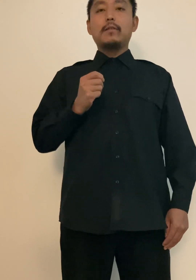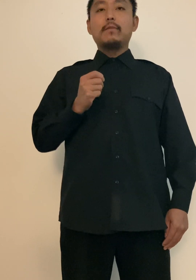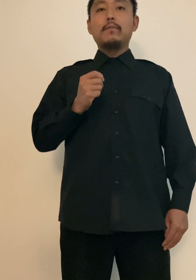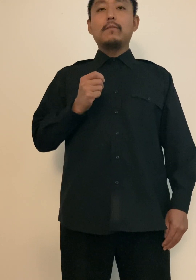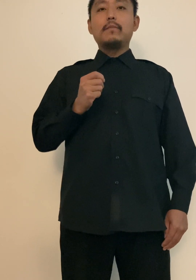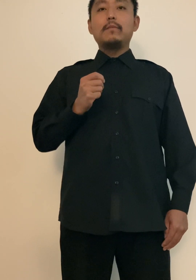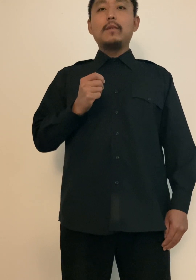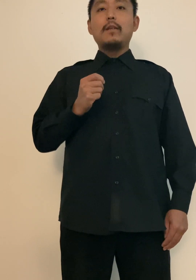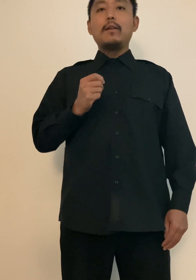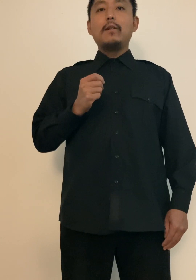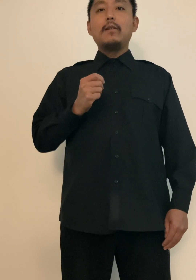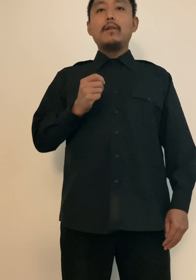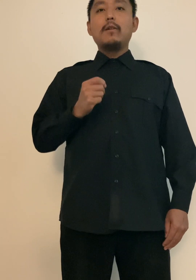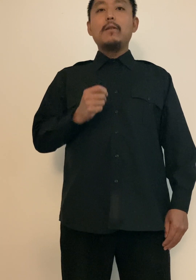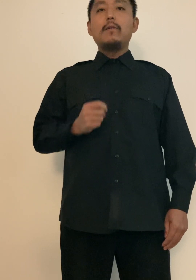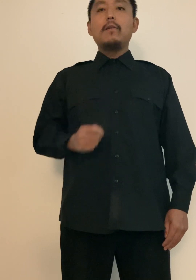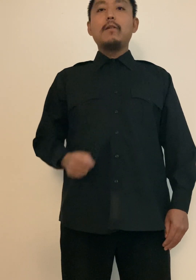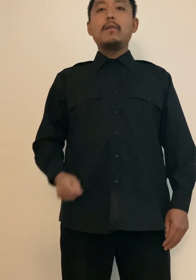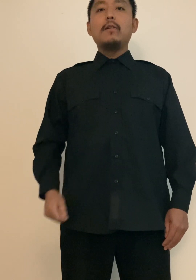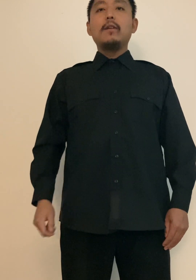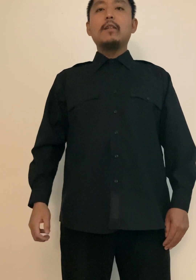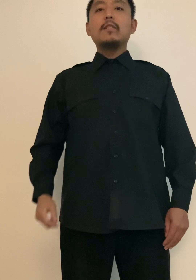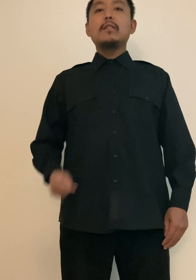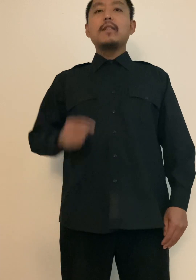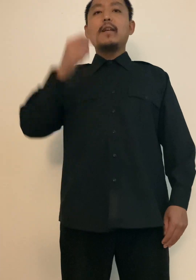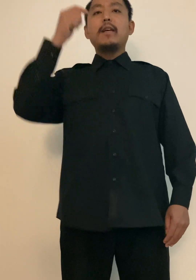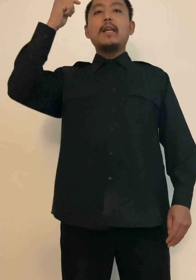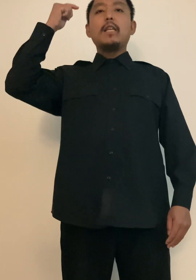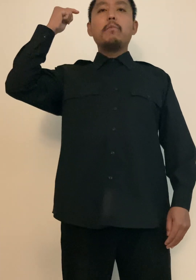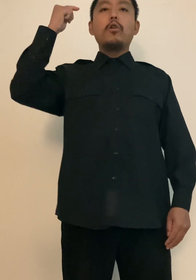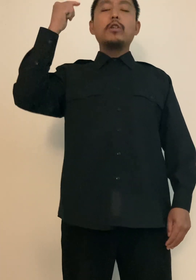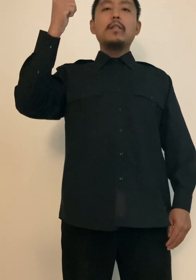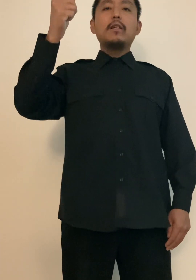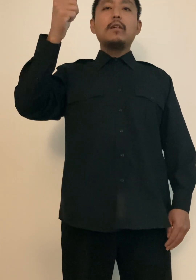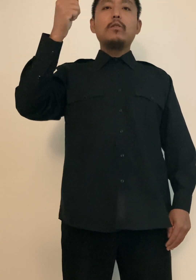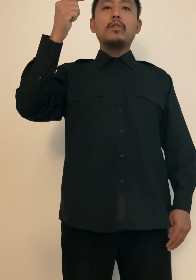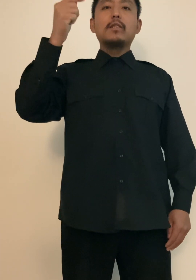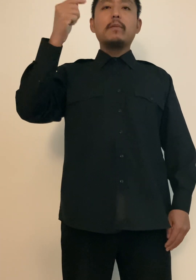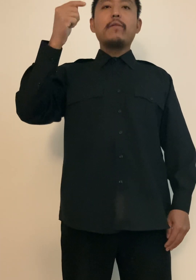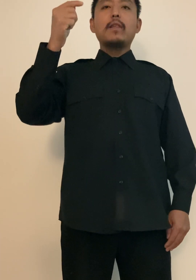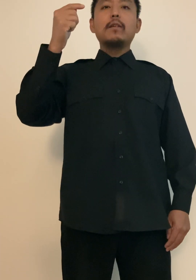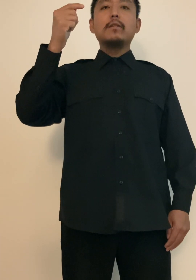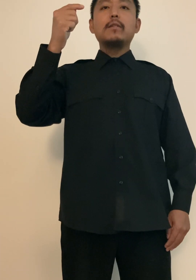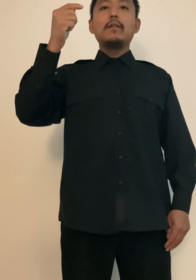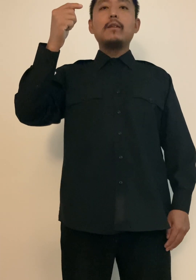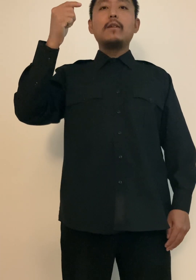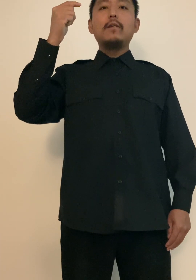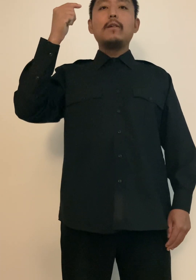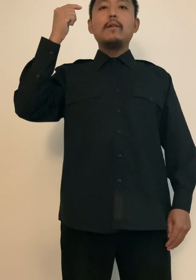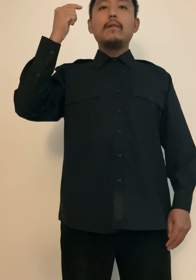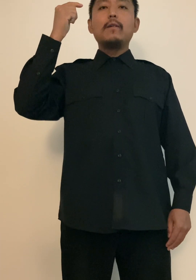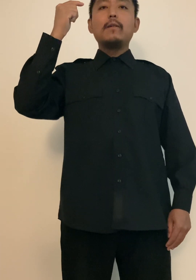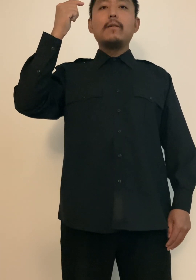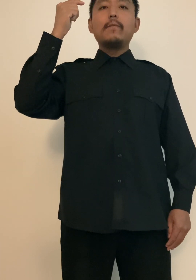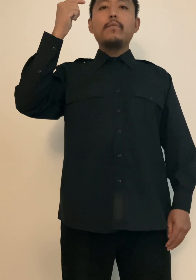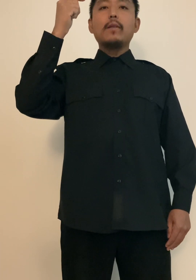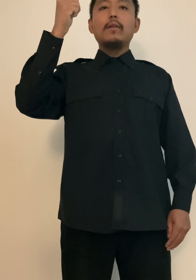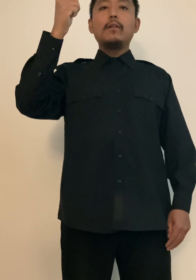there